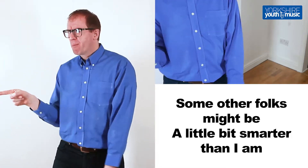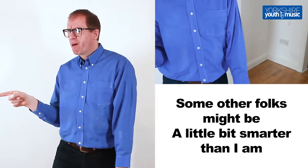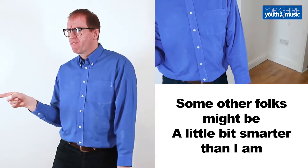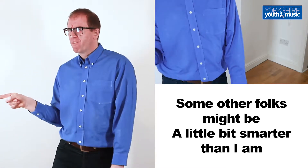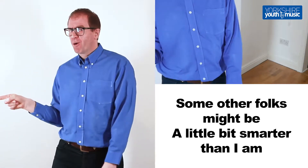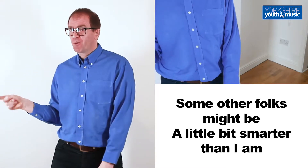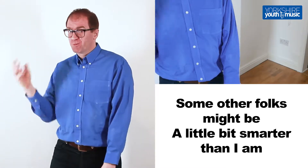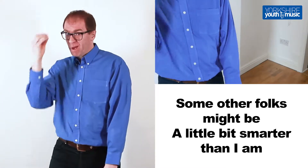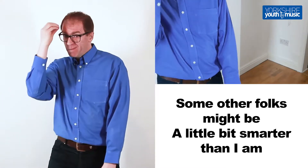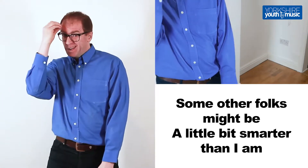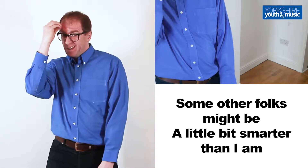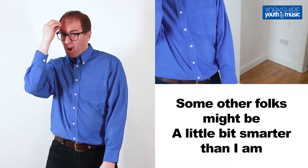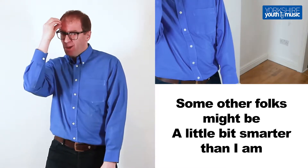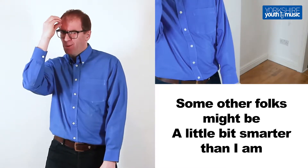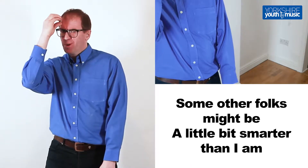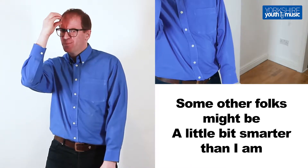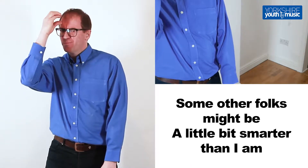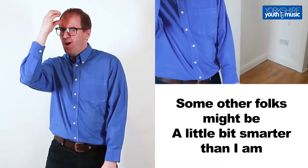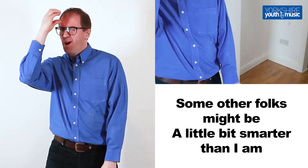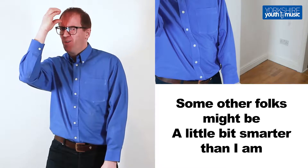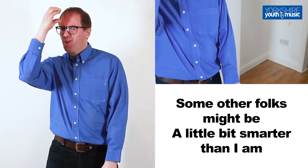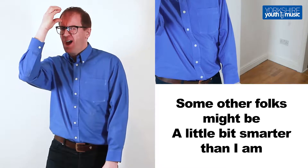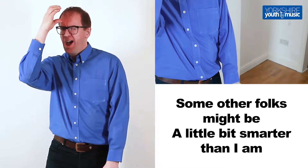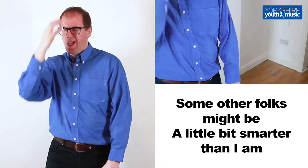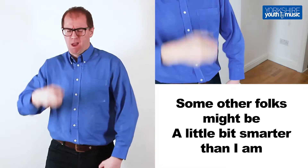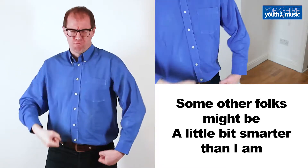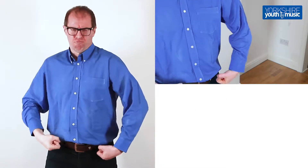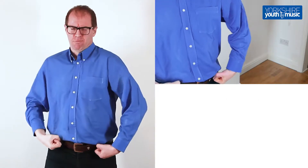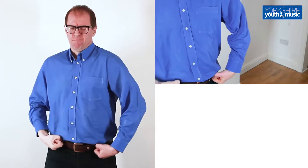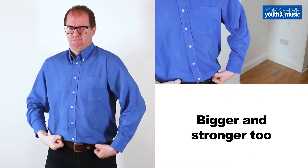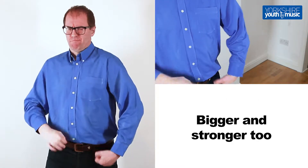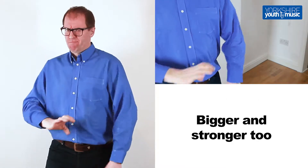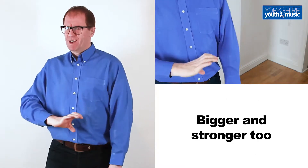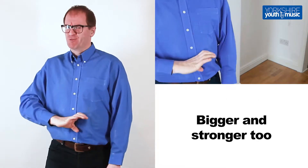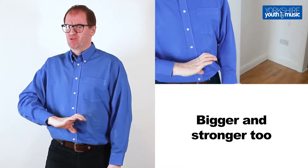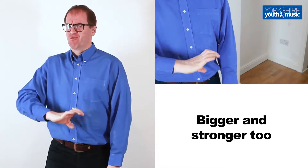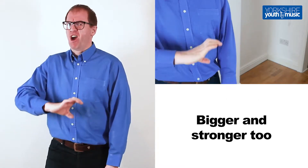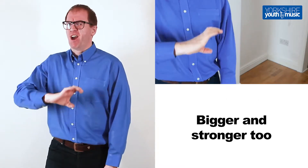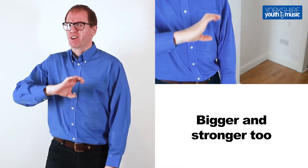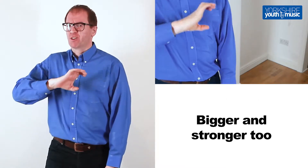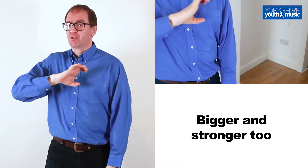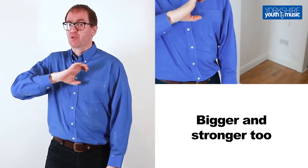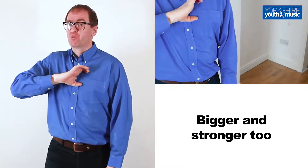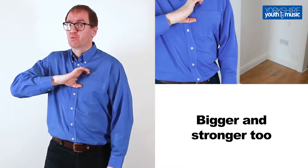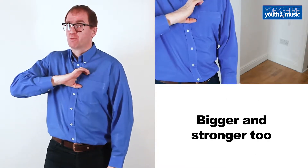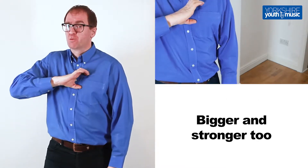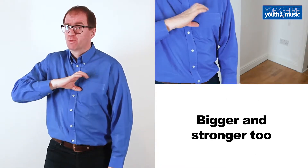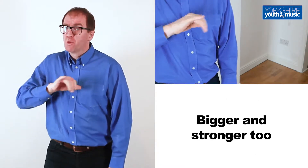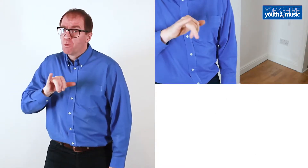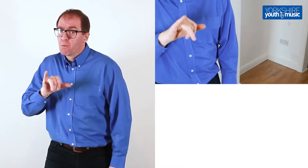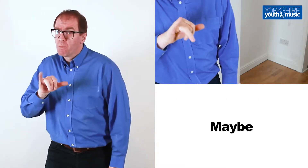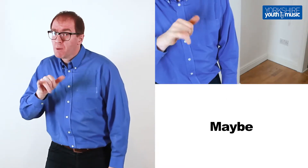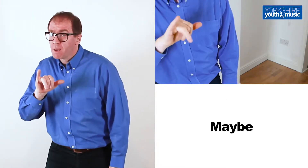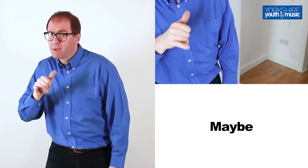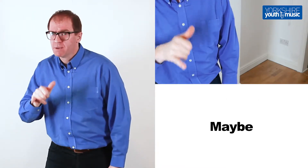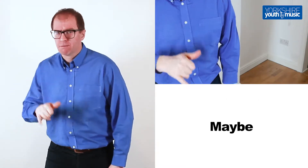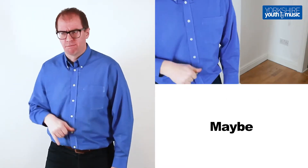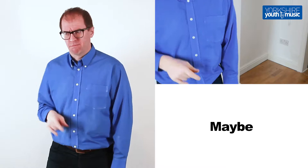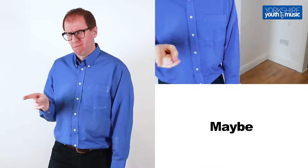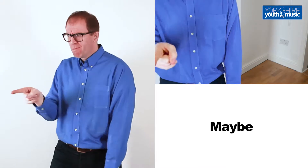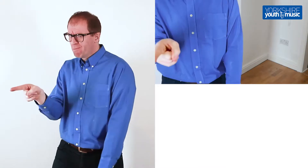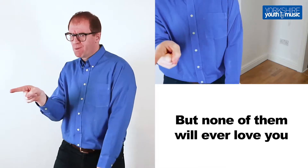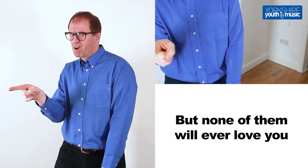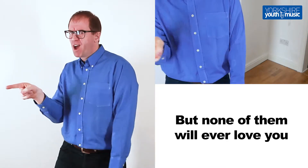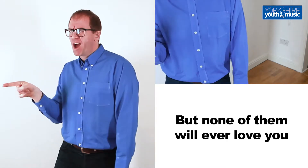Some of the folks might be a little bit smarter than I am Bigger and stronger too Maybe,